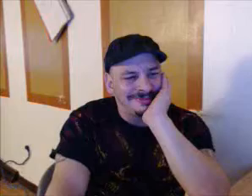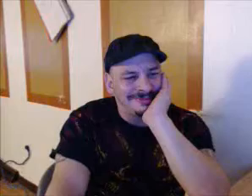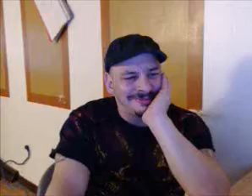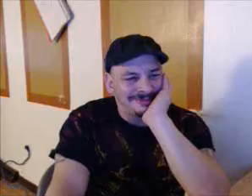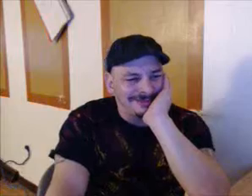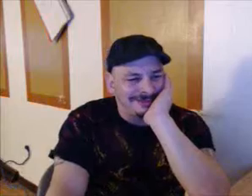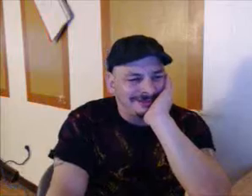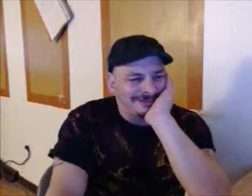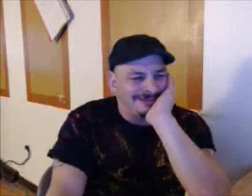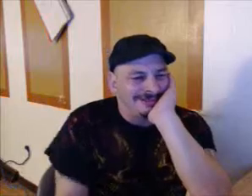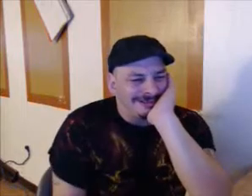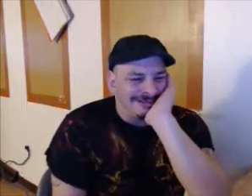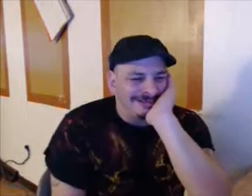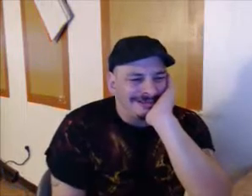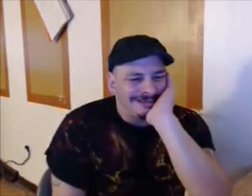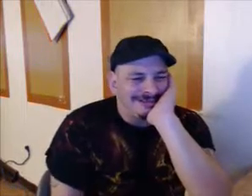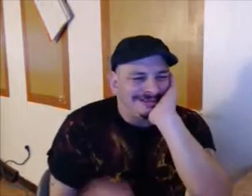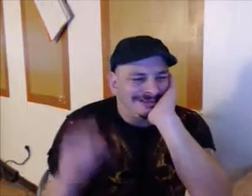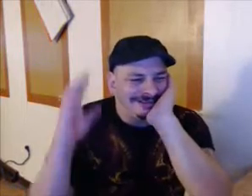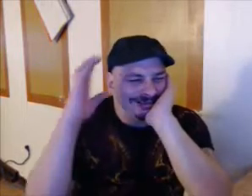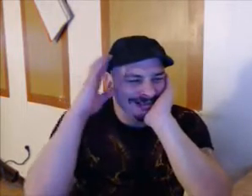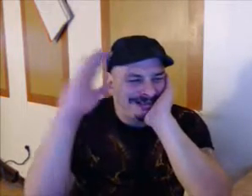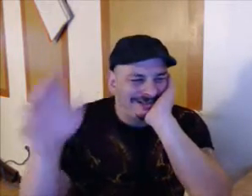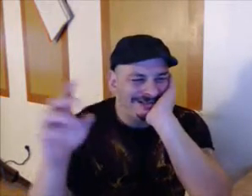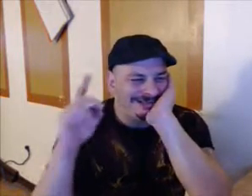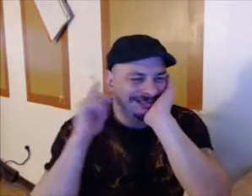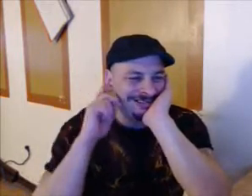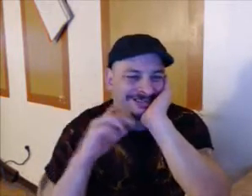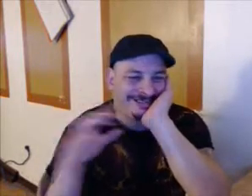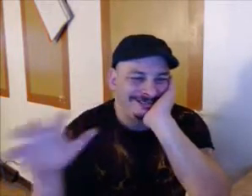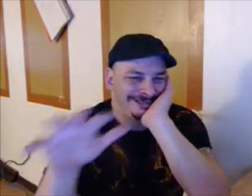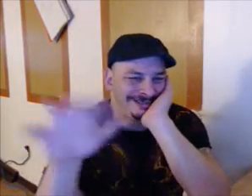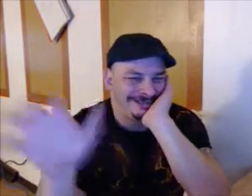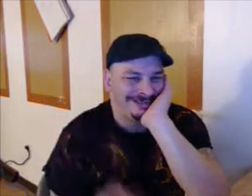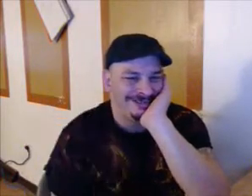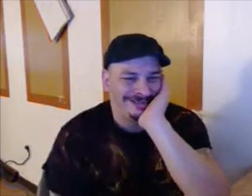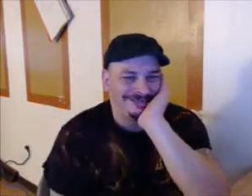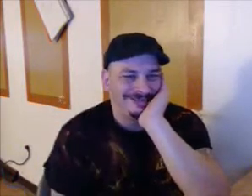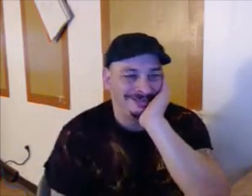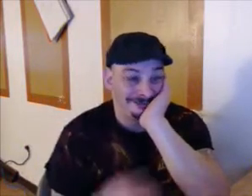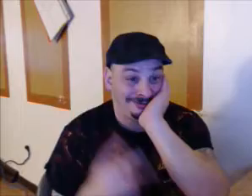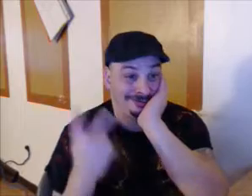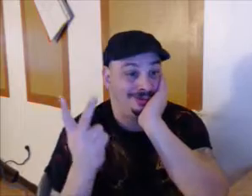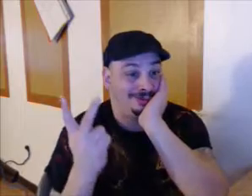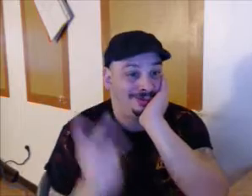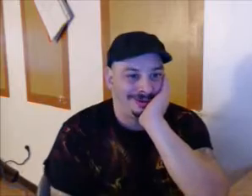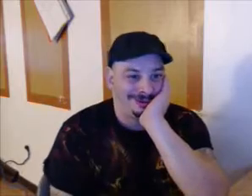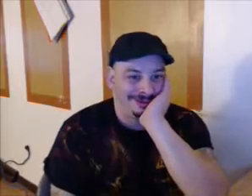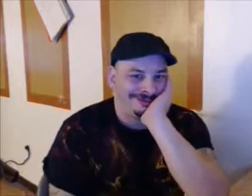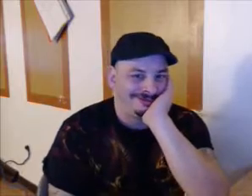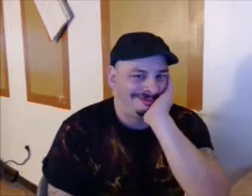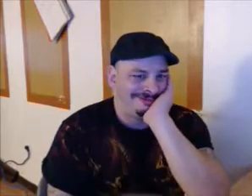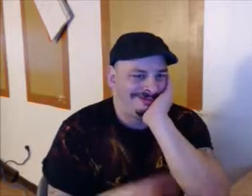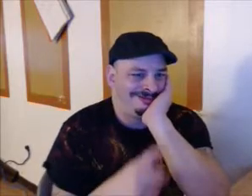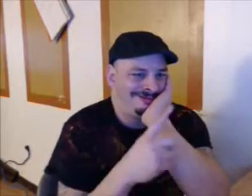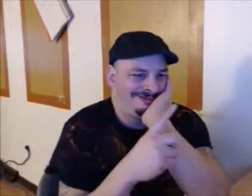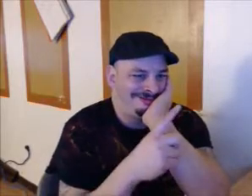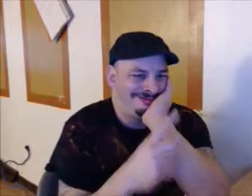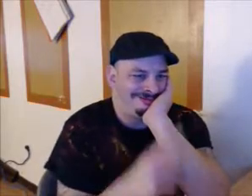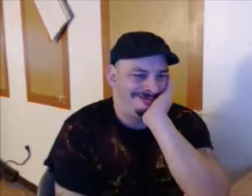And nobody really knows if he's going to be actually able to be physically present there. there's so much questions, so